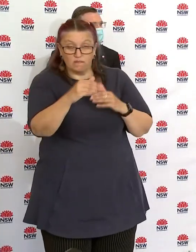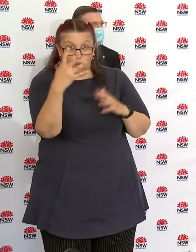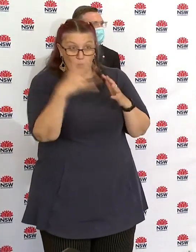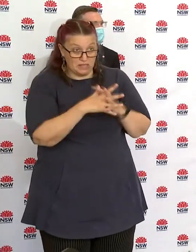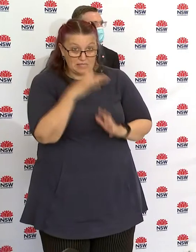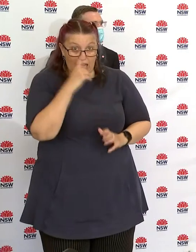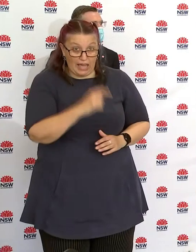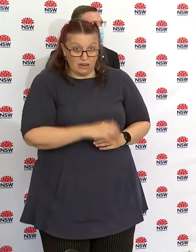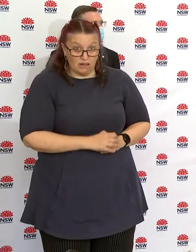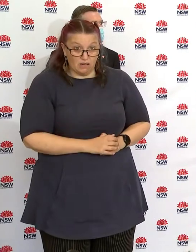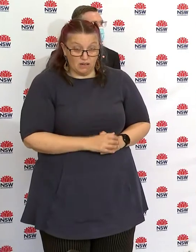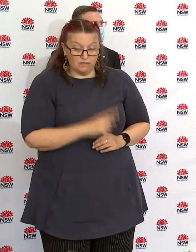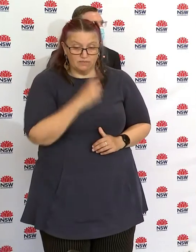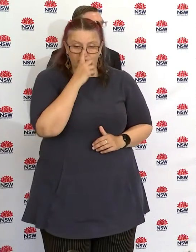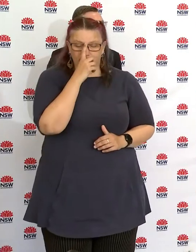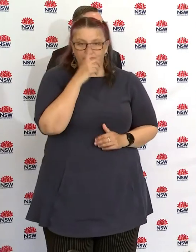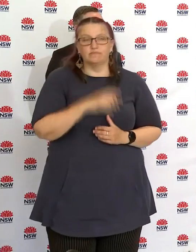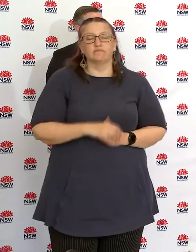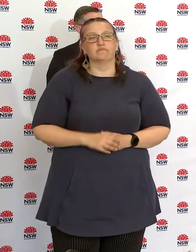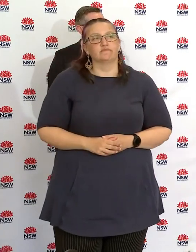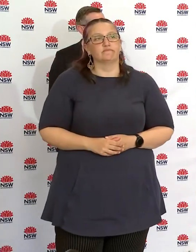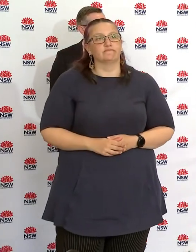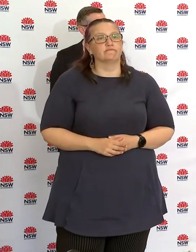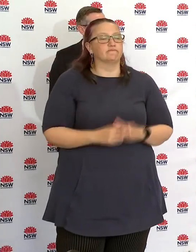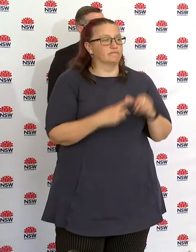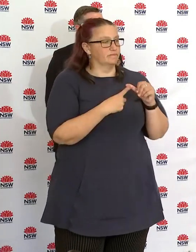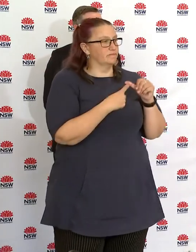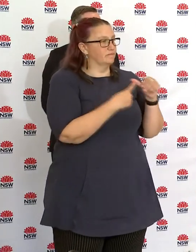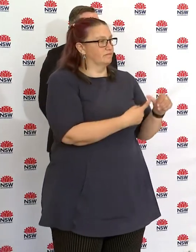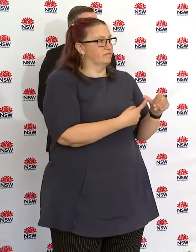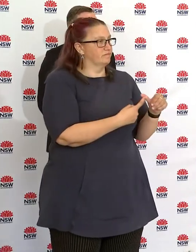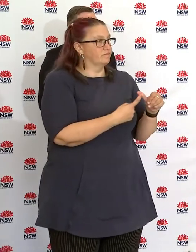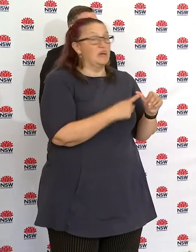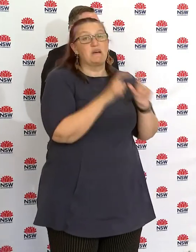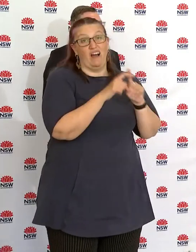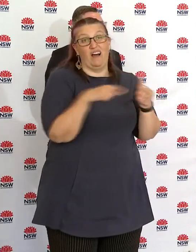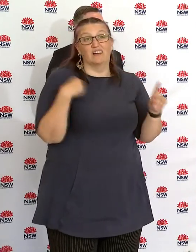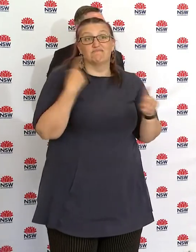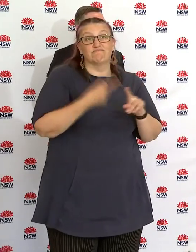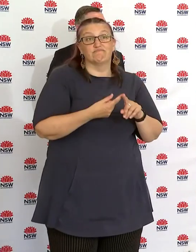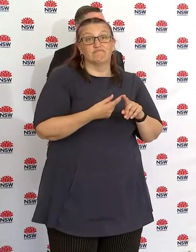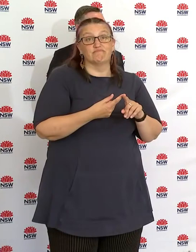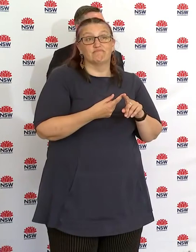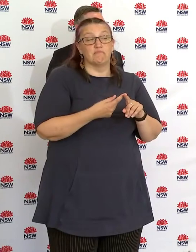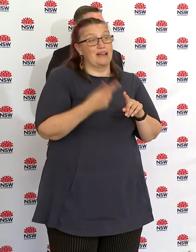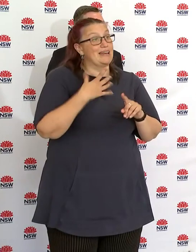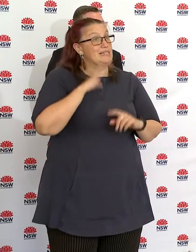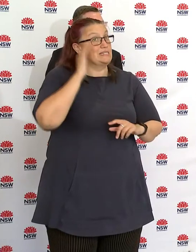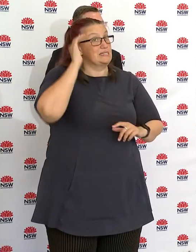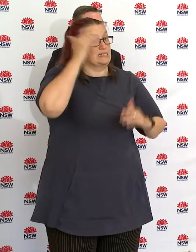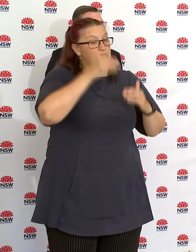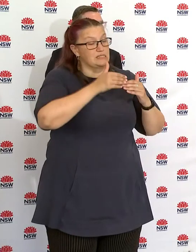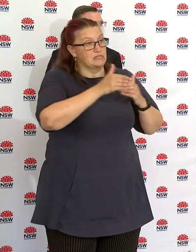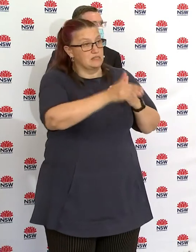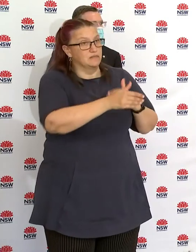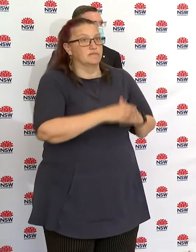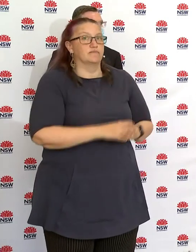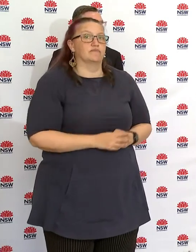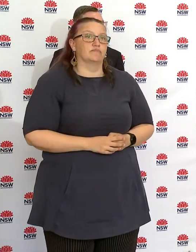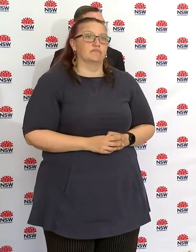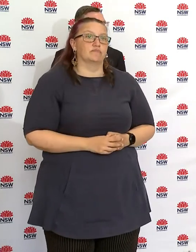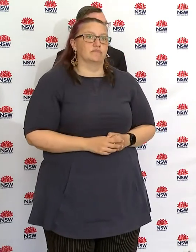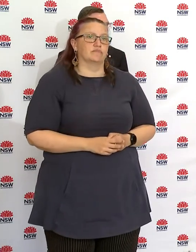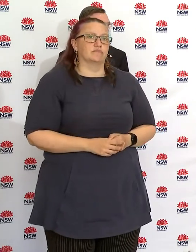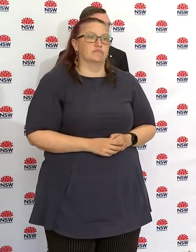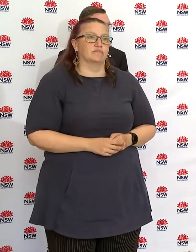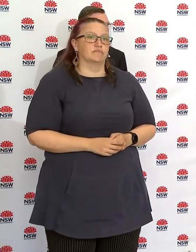to reduce that number of infections in the community, and that is apparent. But if we want to live freely, whilst vaccination rates